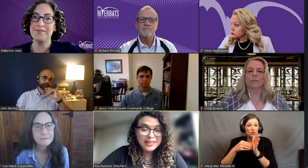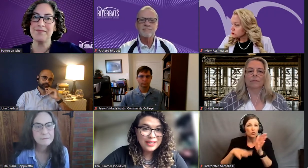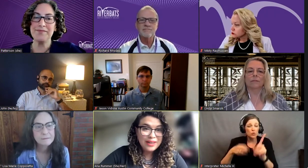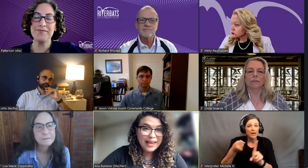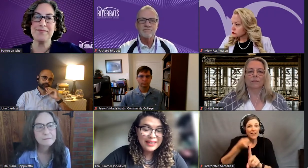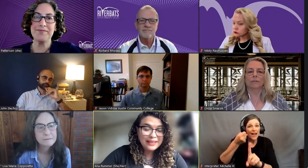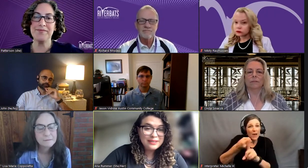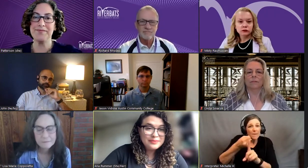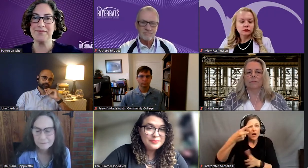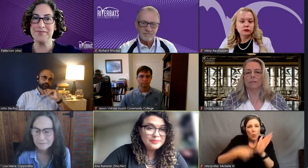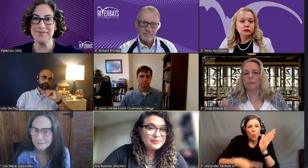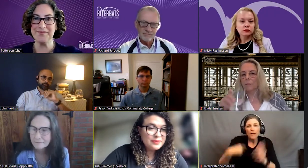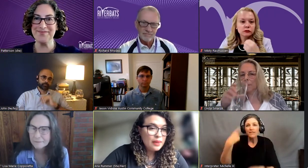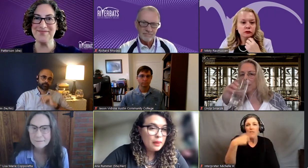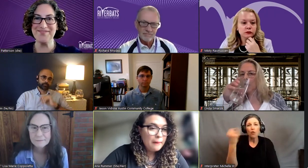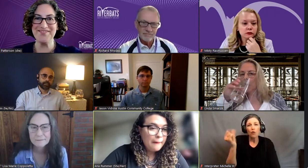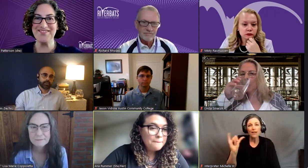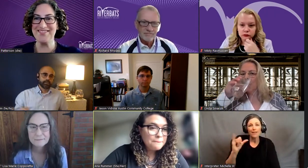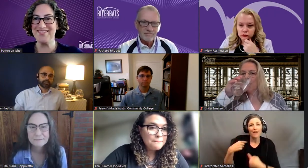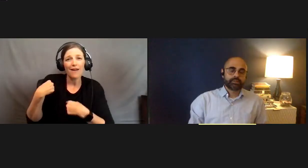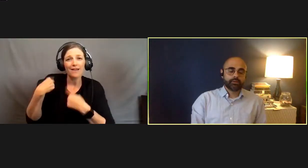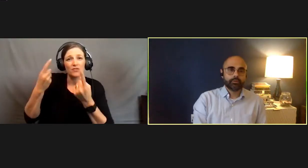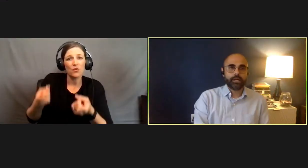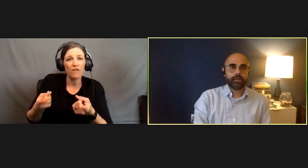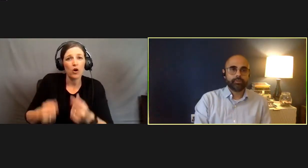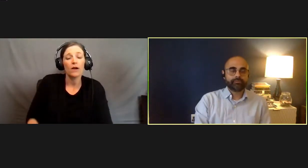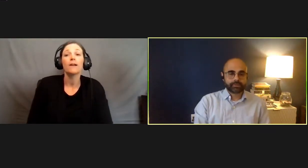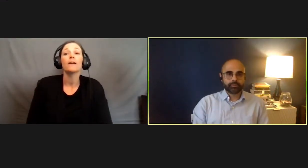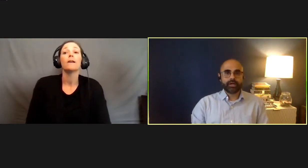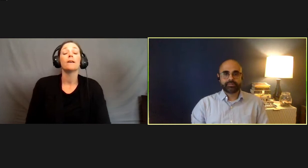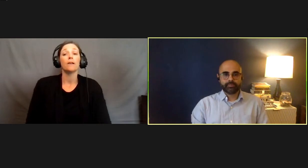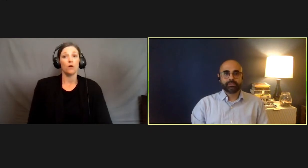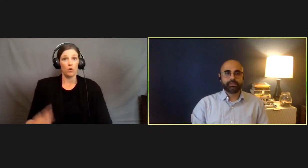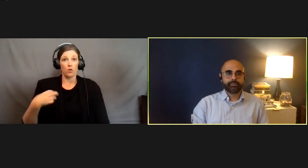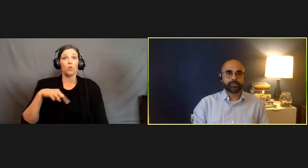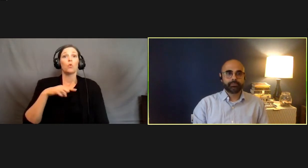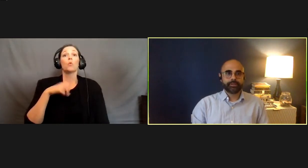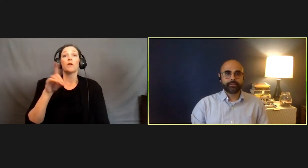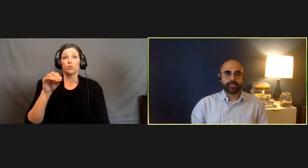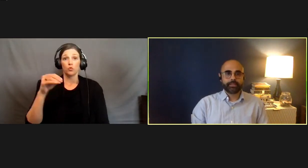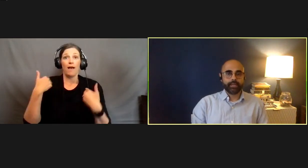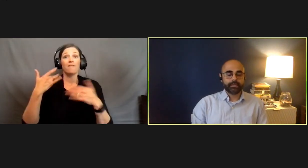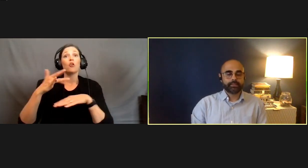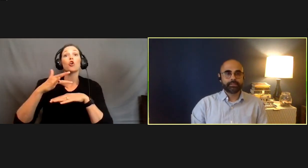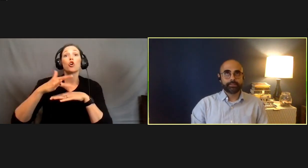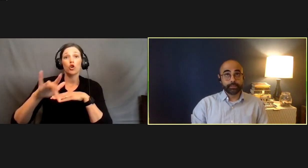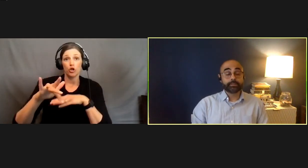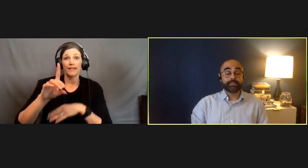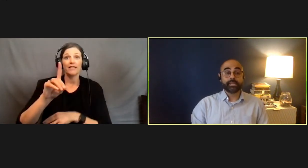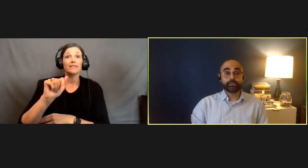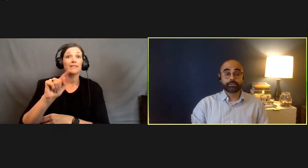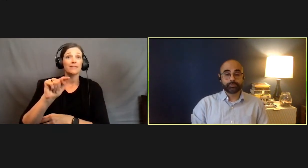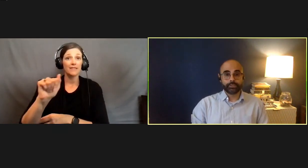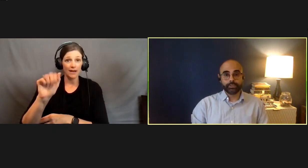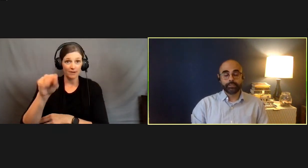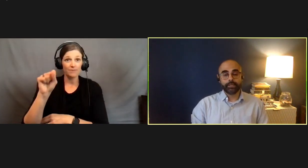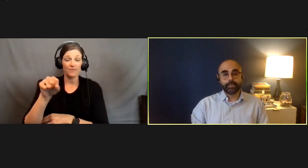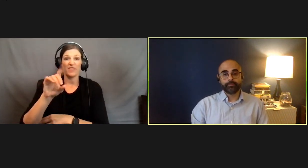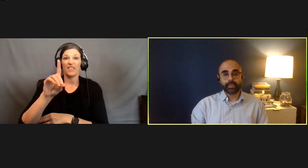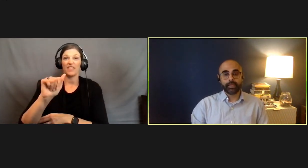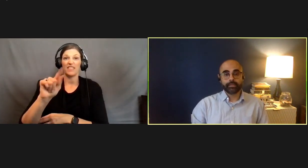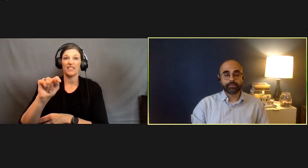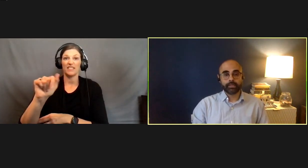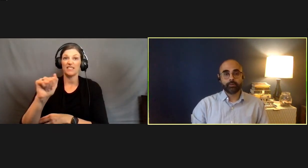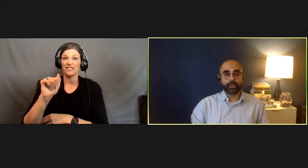looking like? So we do have some early preliminary data and the data looks really good.